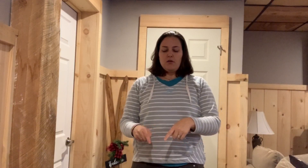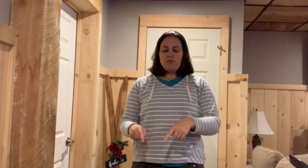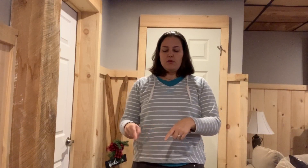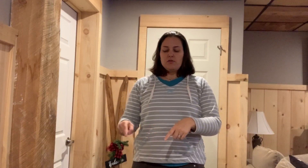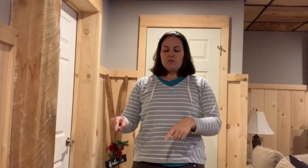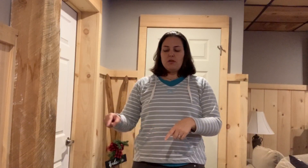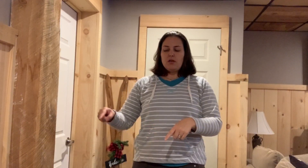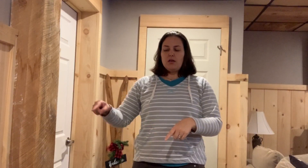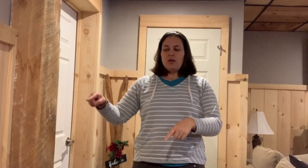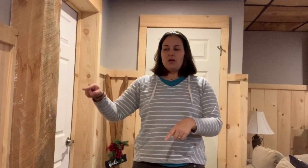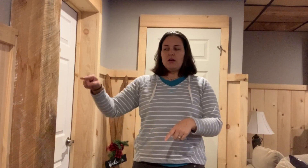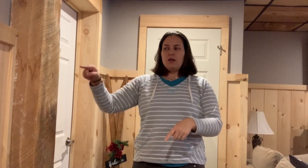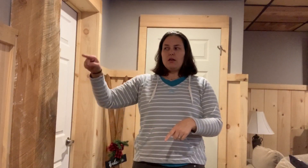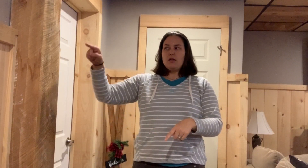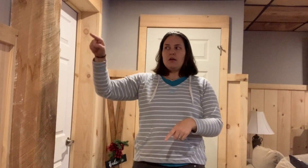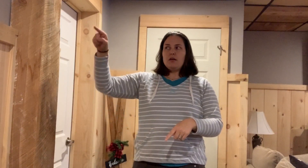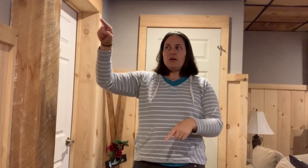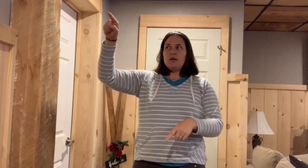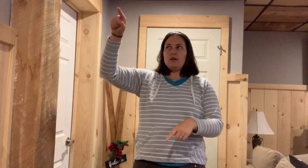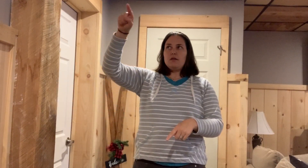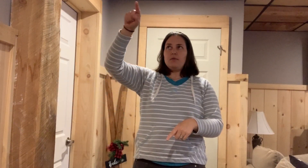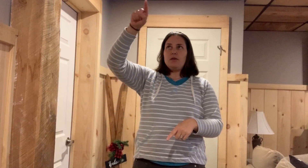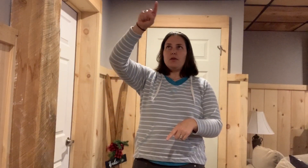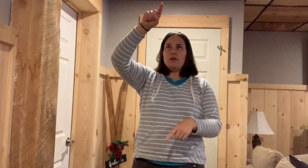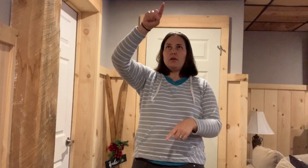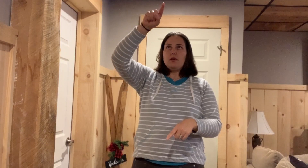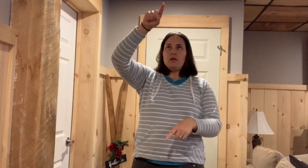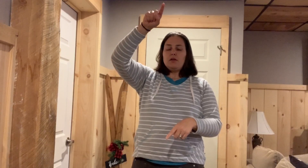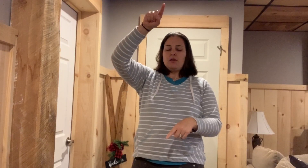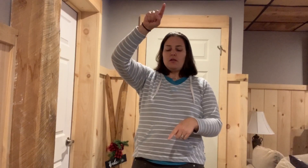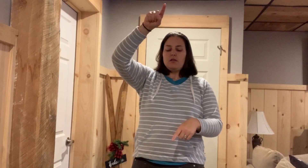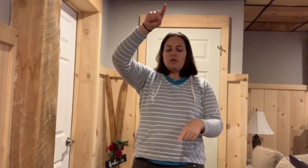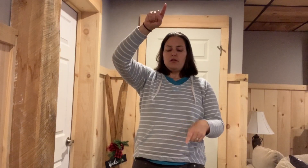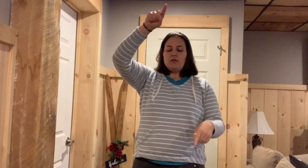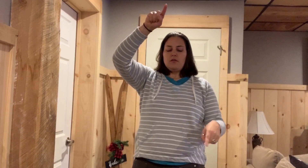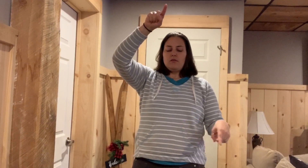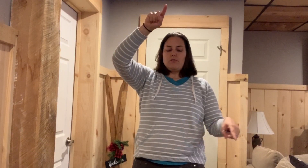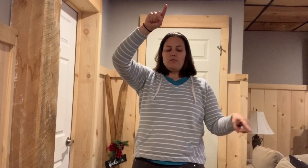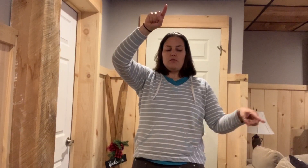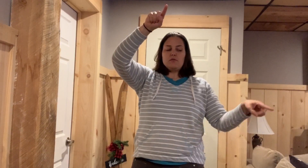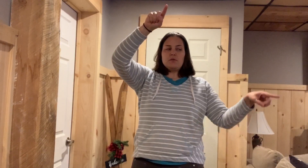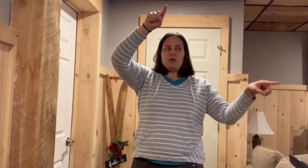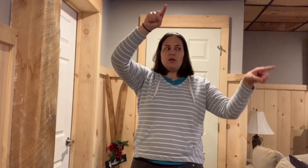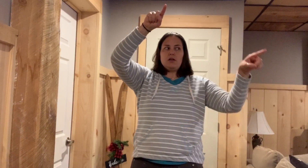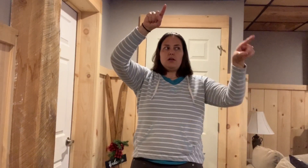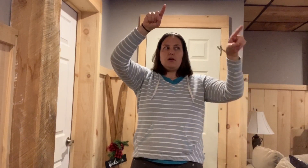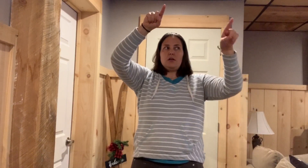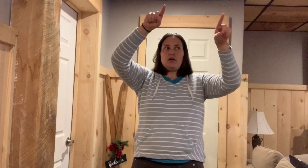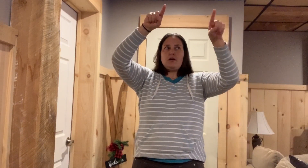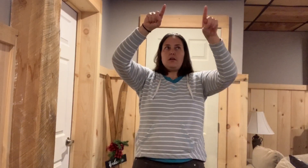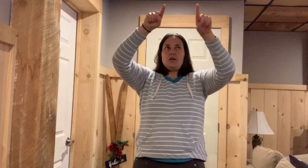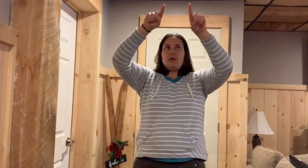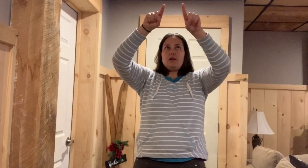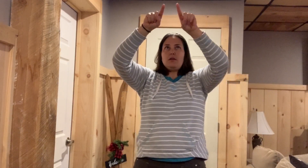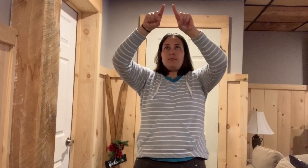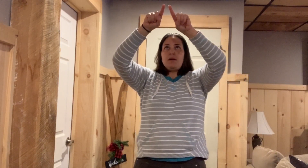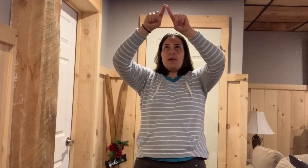The key to this exercise is to follow your fingers smoothly. You may not be able to notice if your eyes are darting around. So if you have someone in the room can actually watch your